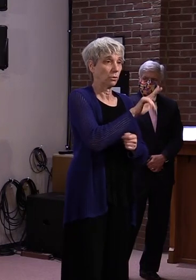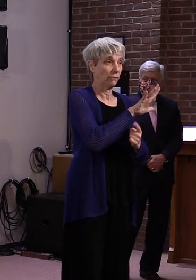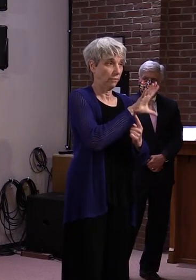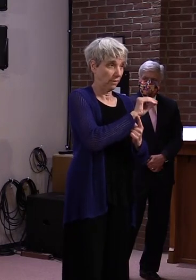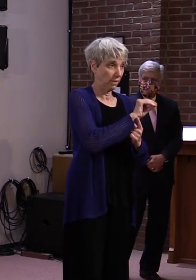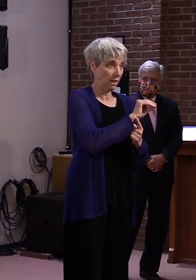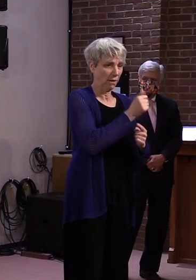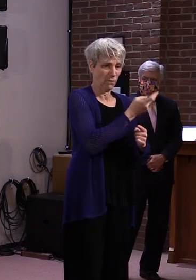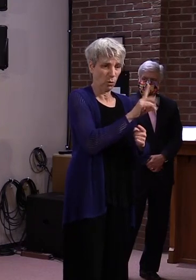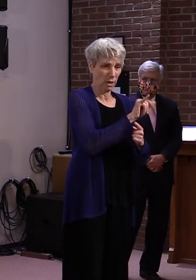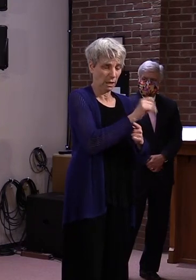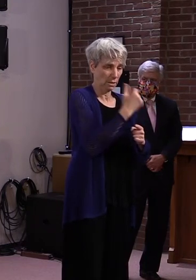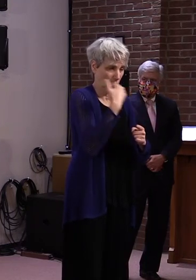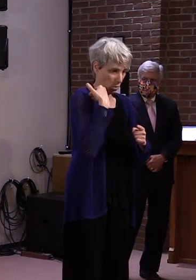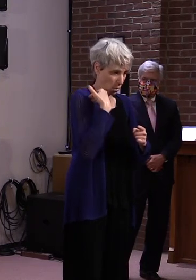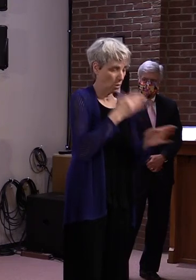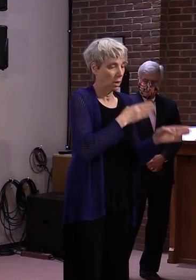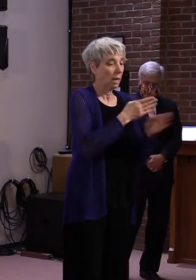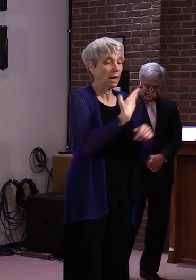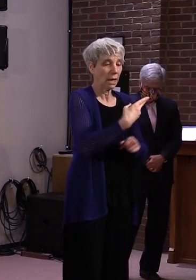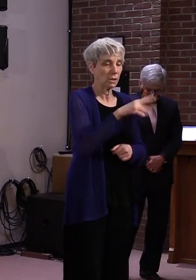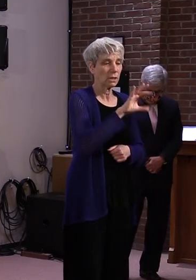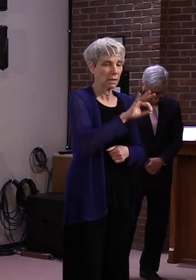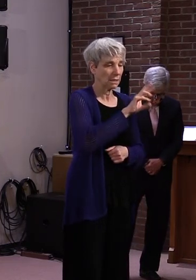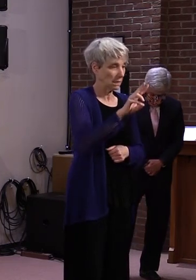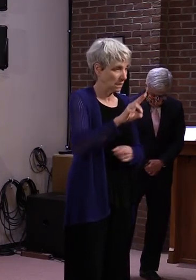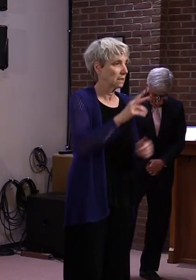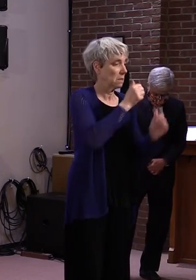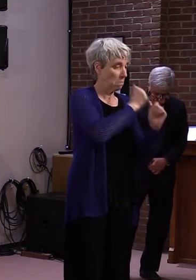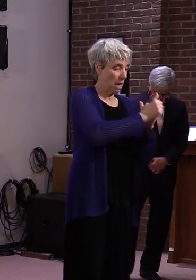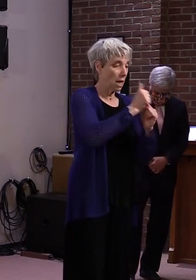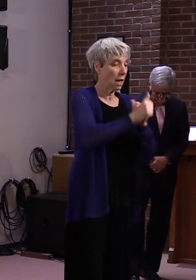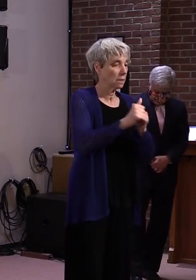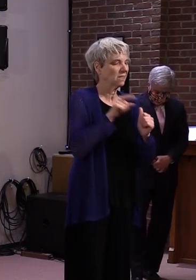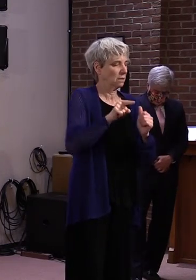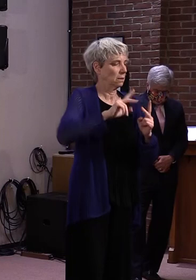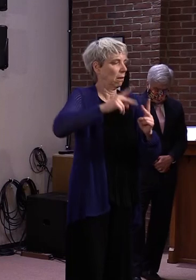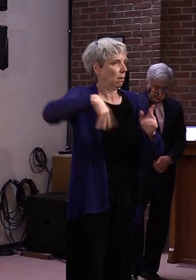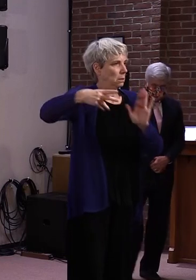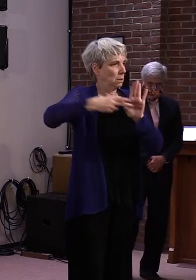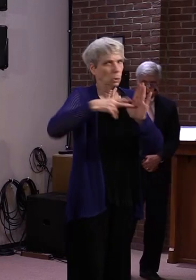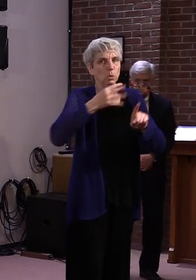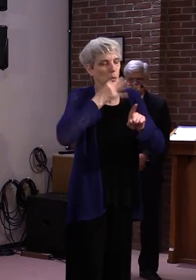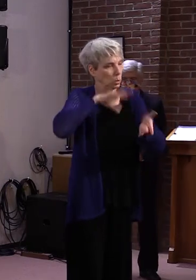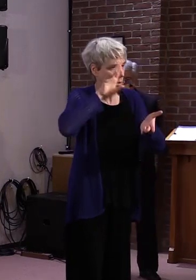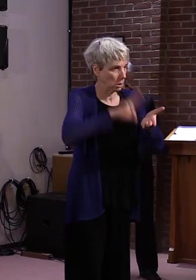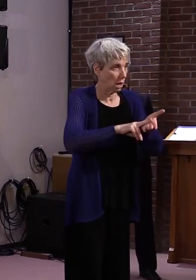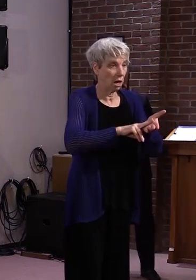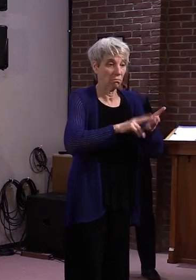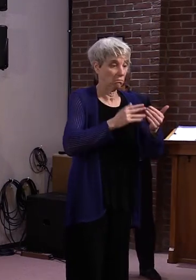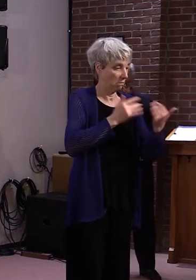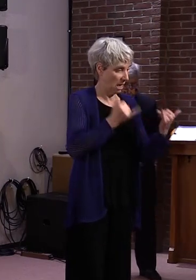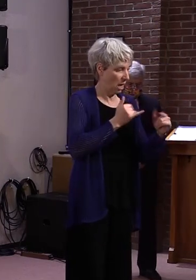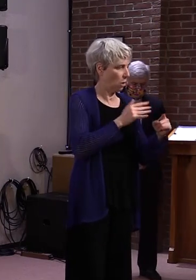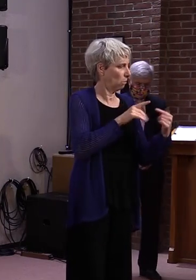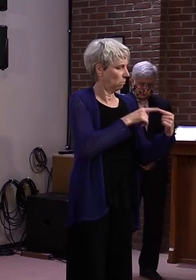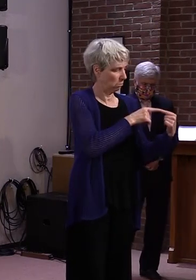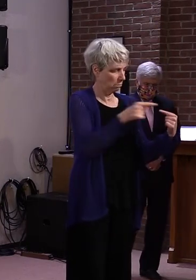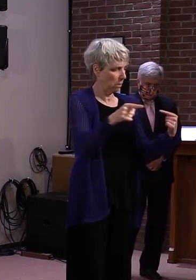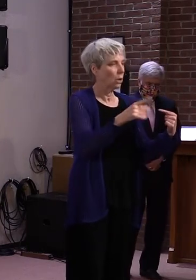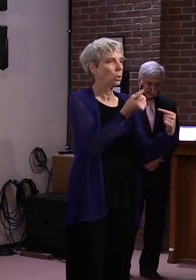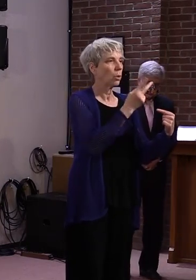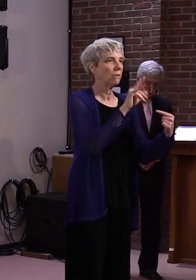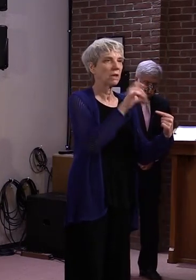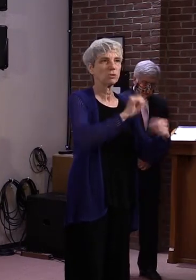days after the passage of H-966, which is headed for signature. The Economic Recovery Grants Program application